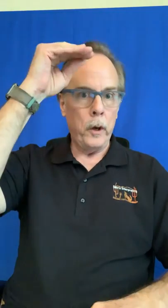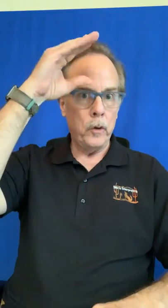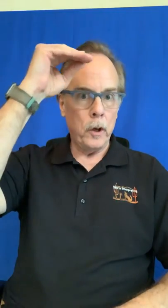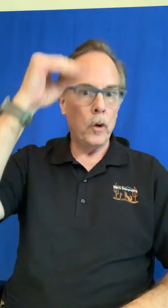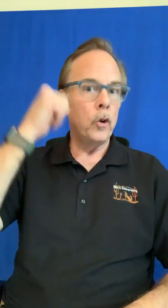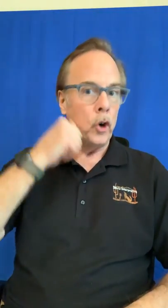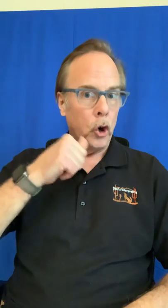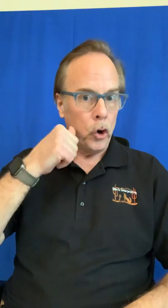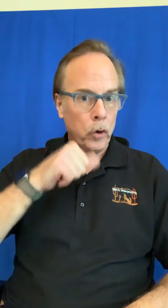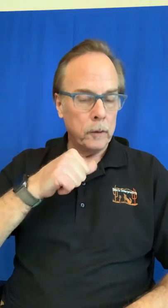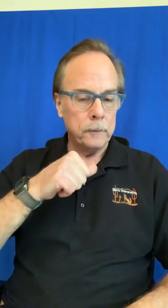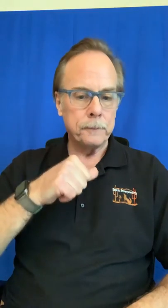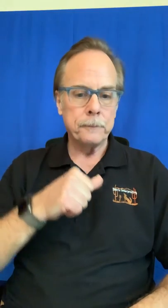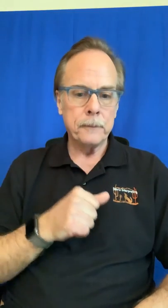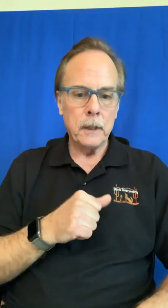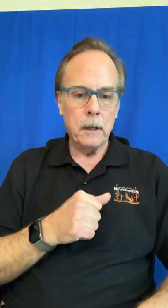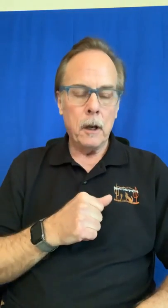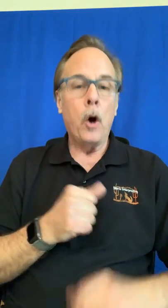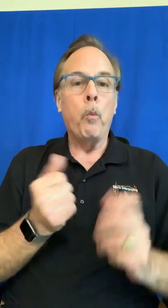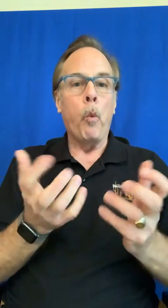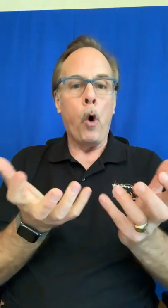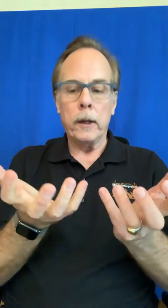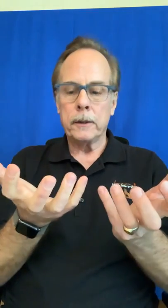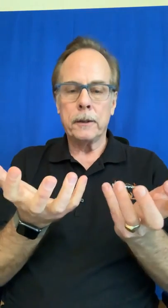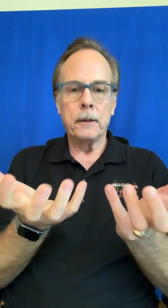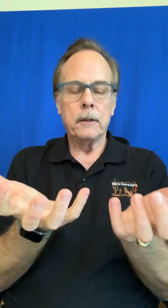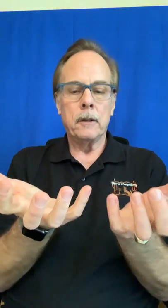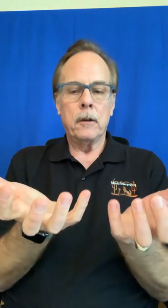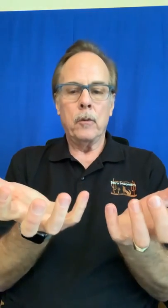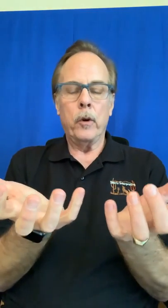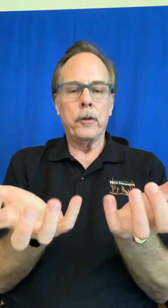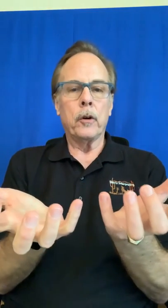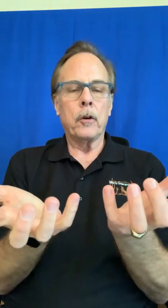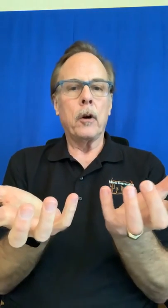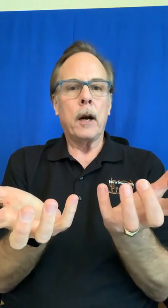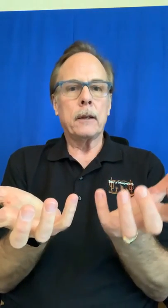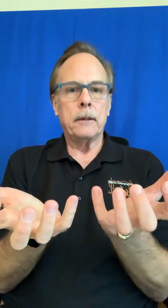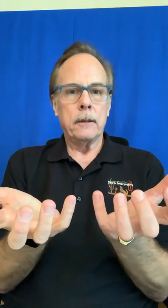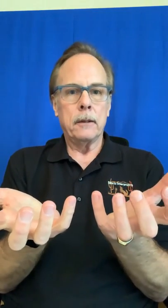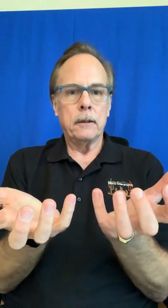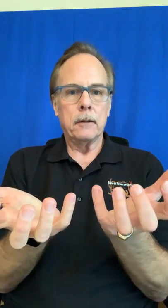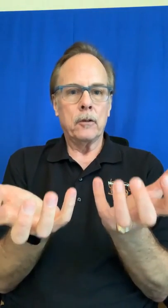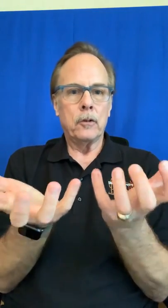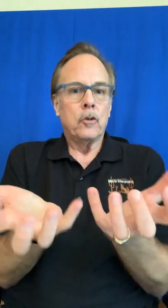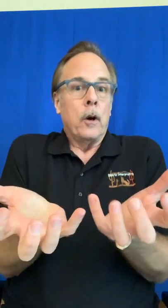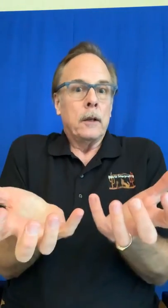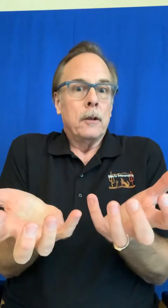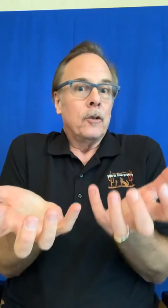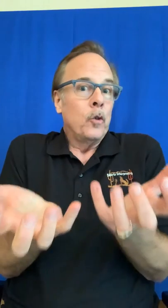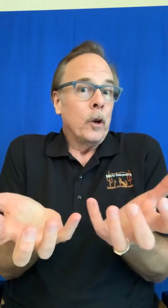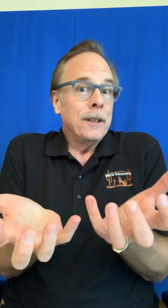with your crocked crock crooked